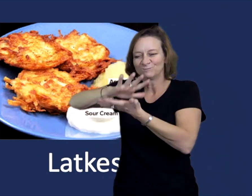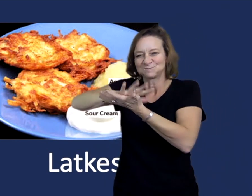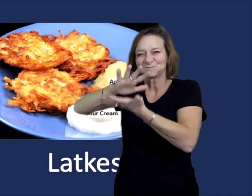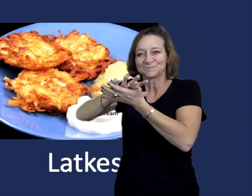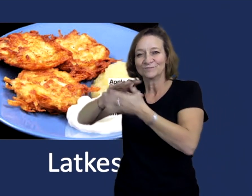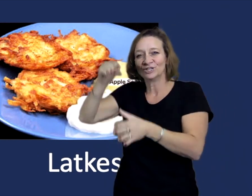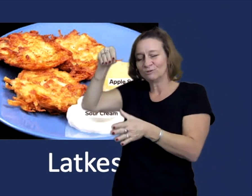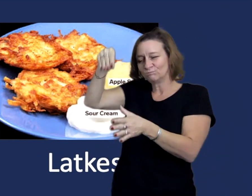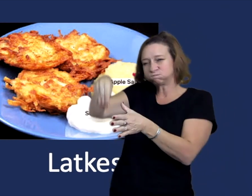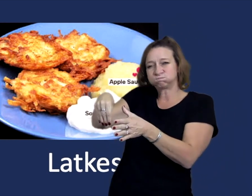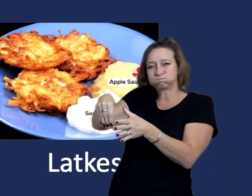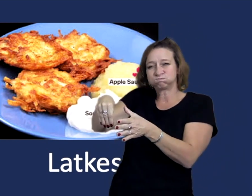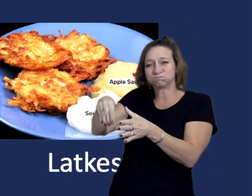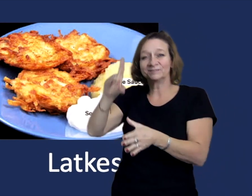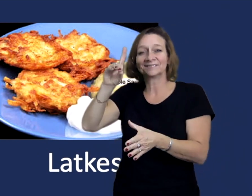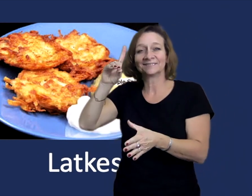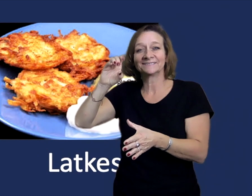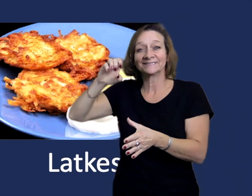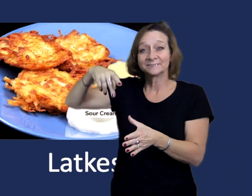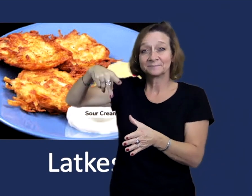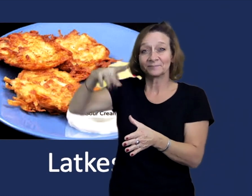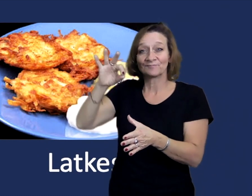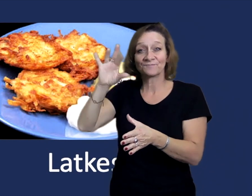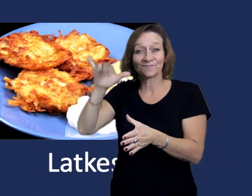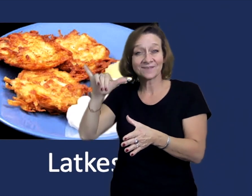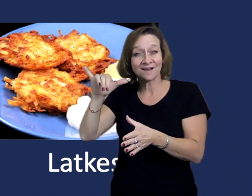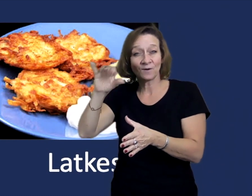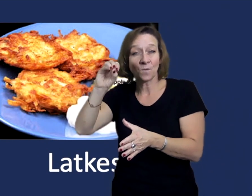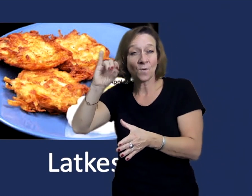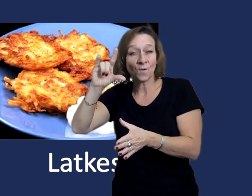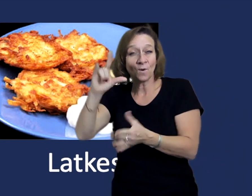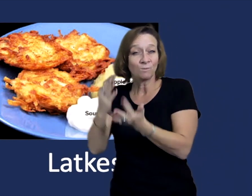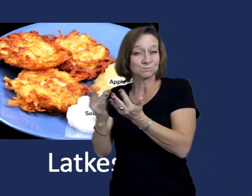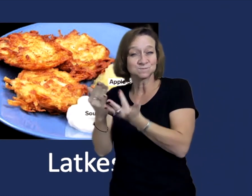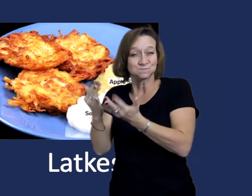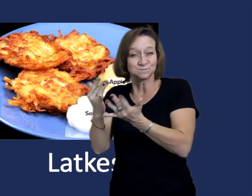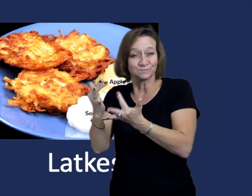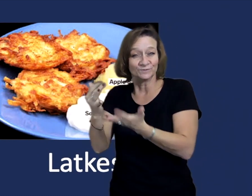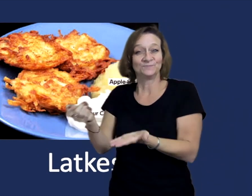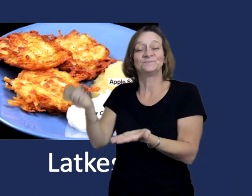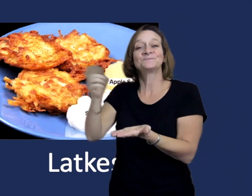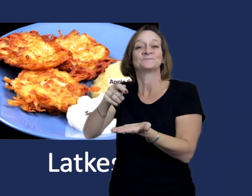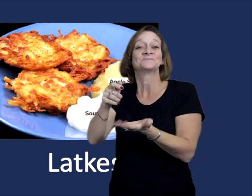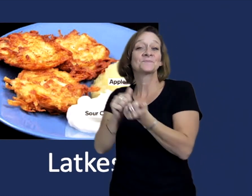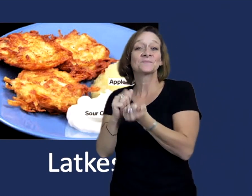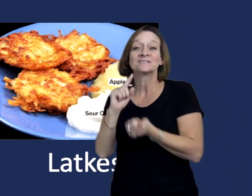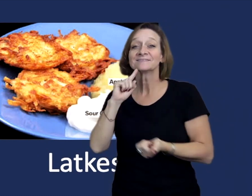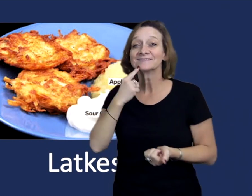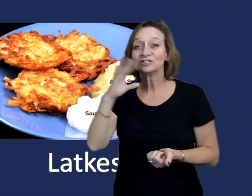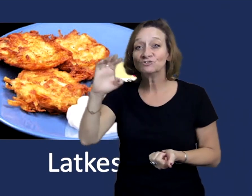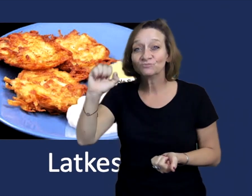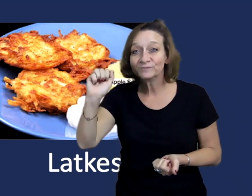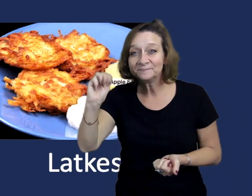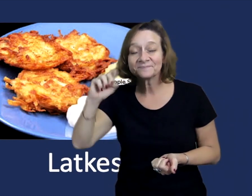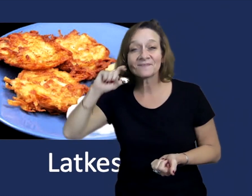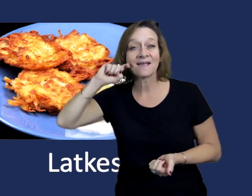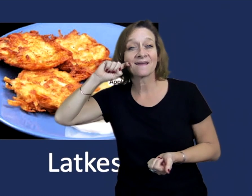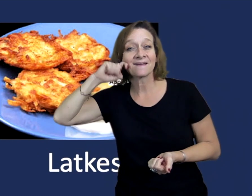Latkes Latkes A potato pancake Deep fried in oil Served with sour cream And